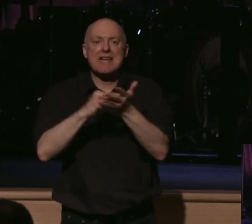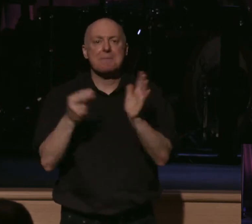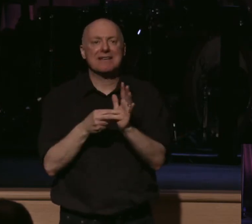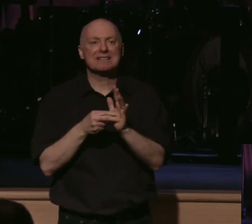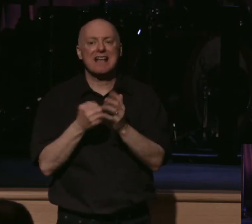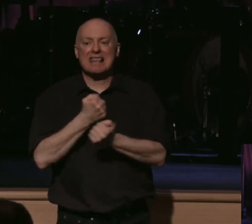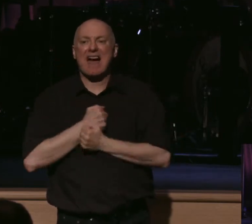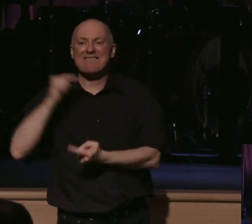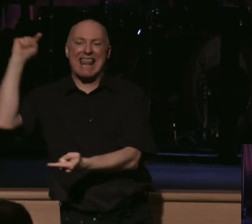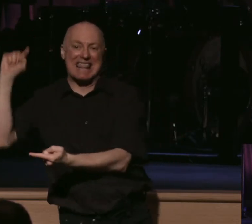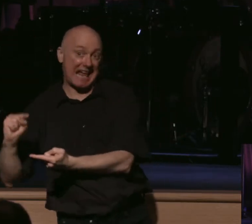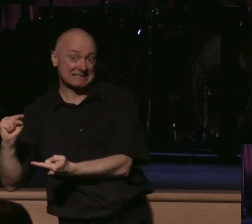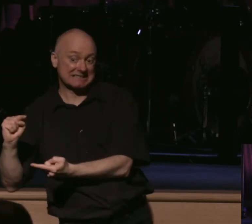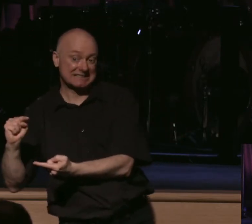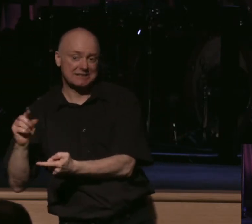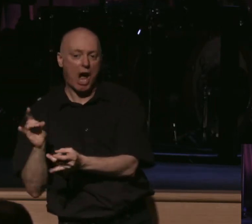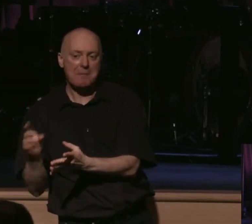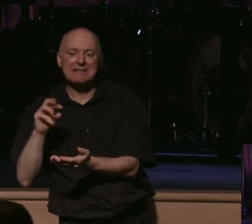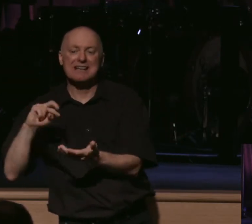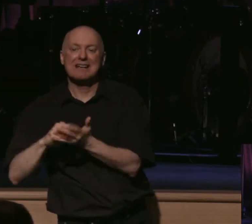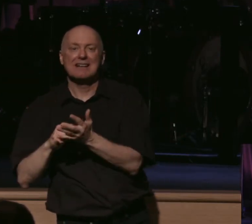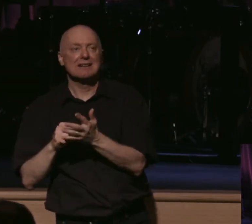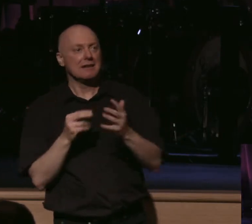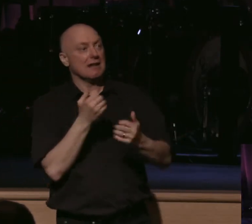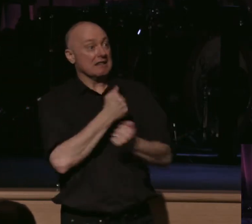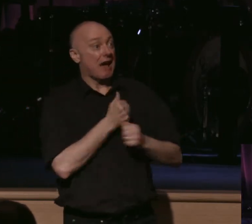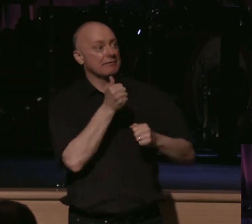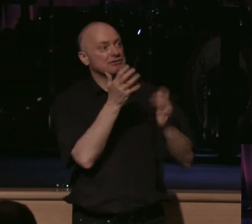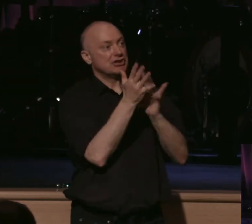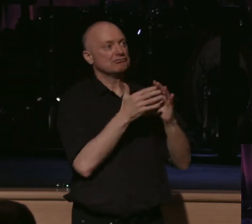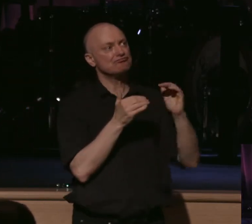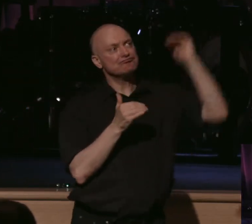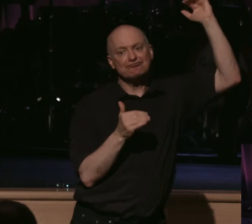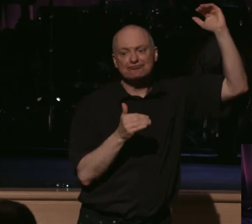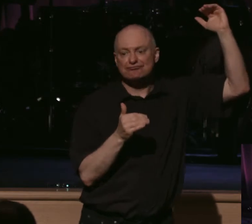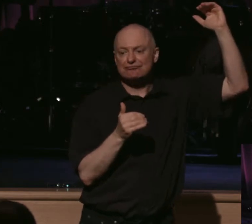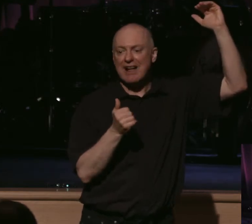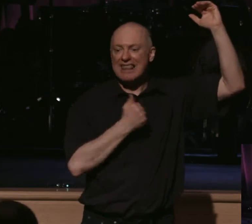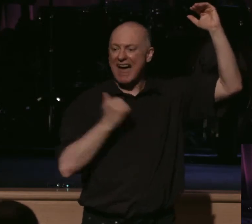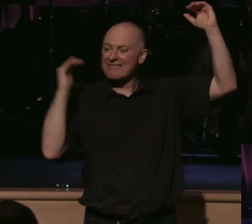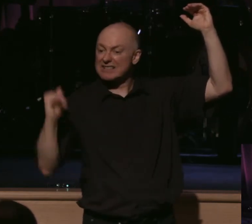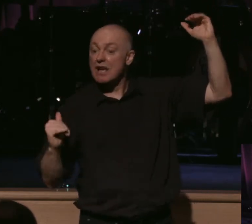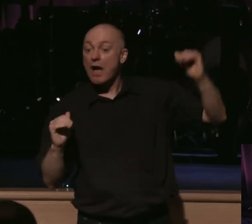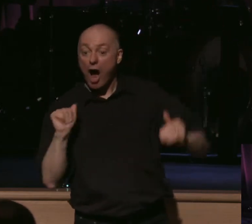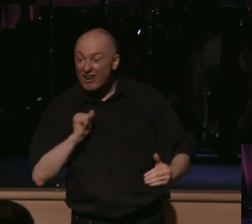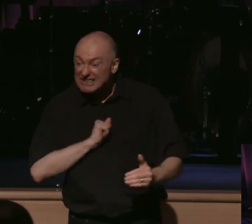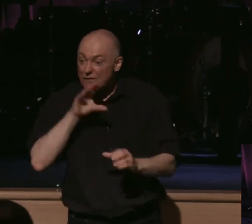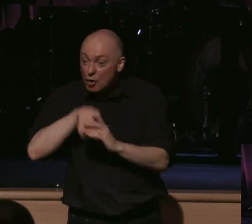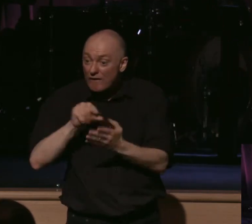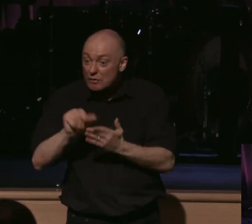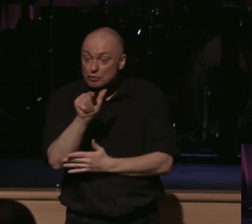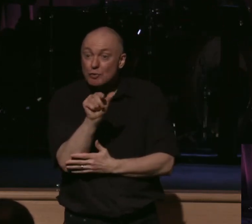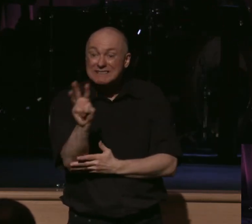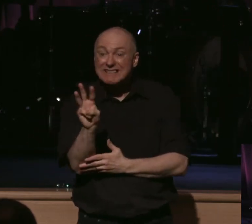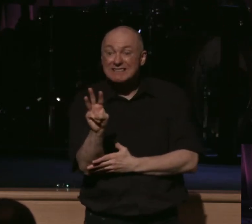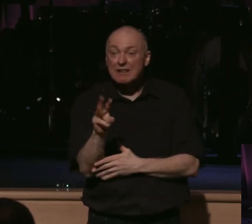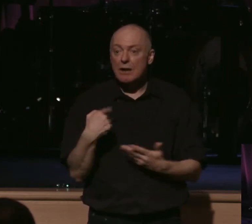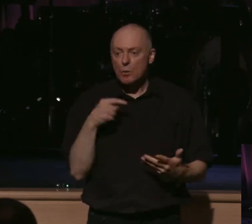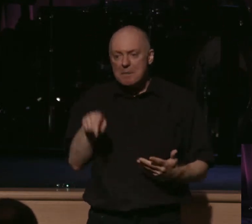less. I mean, we know that because ourselves are included in verse 26. Yes, he even doesn't